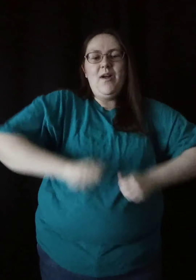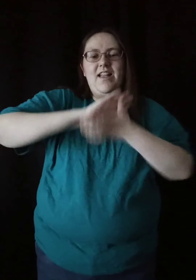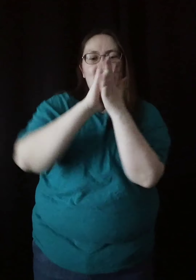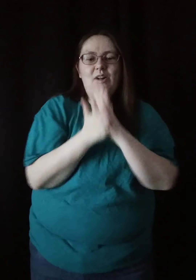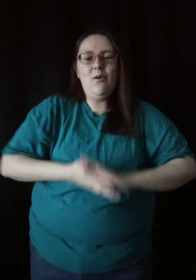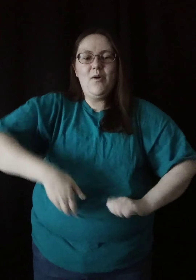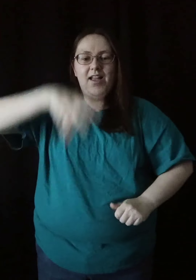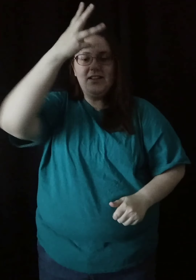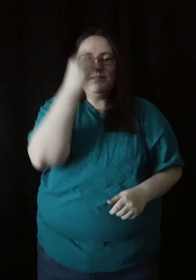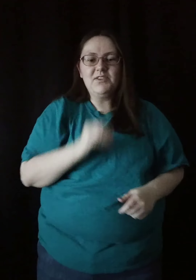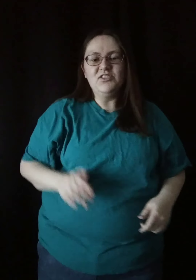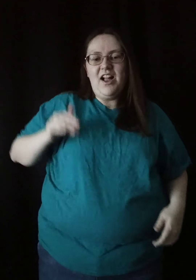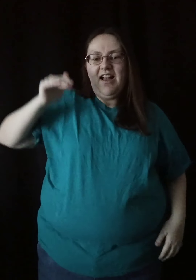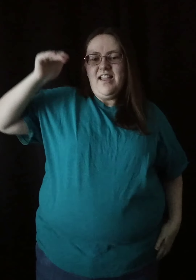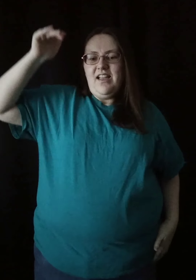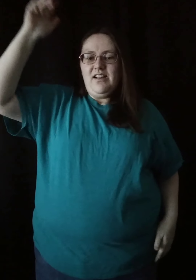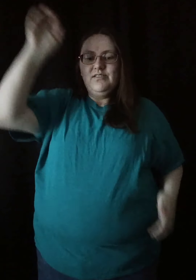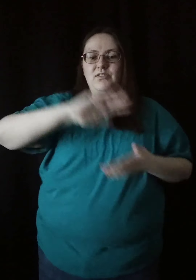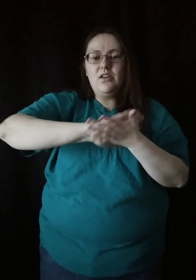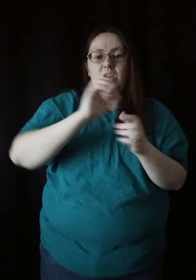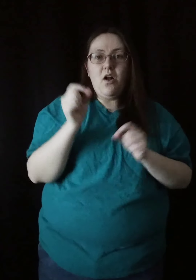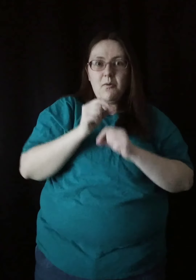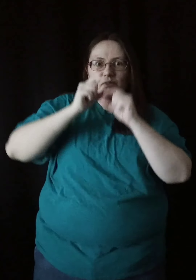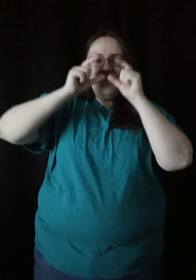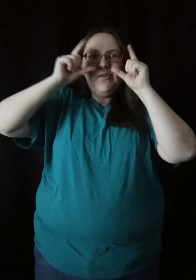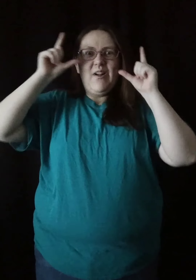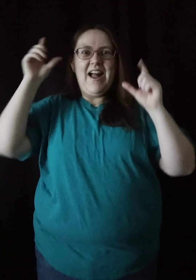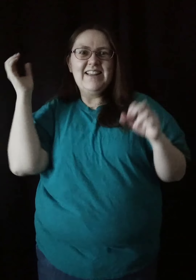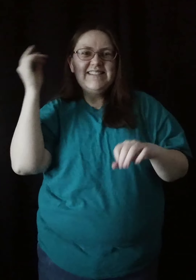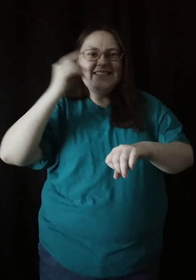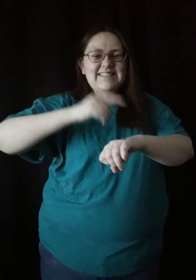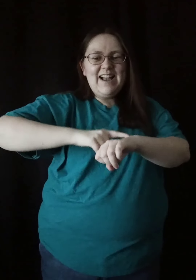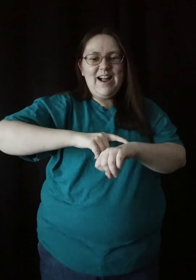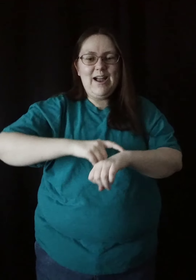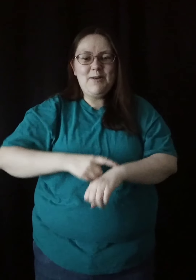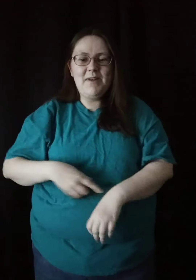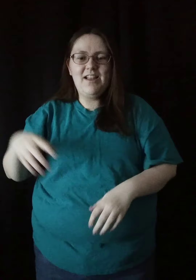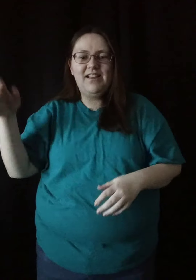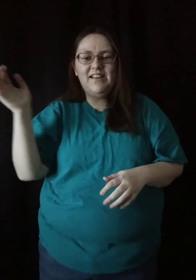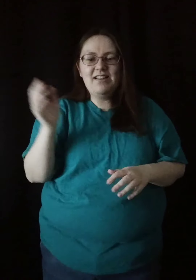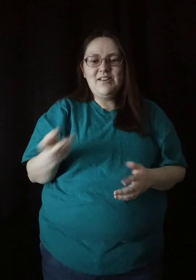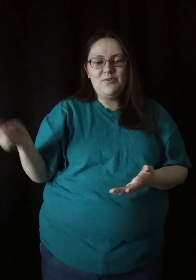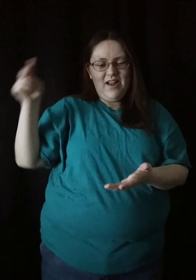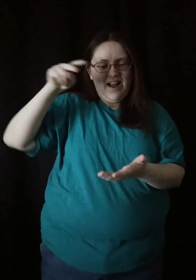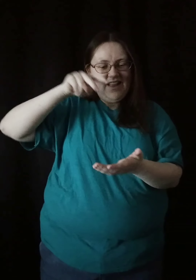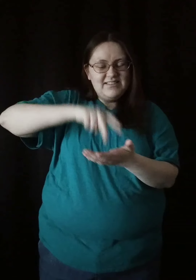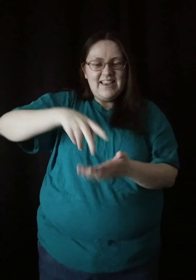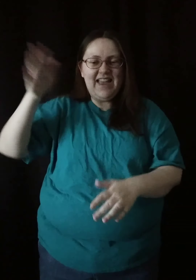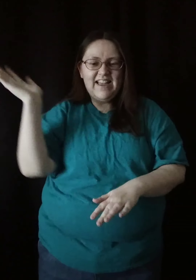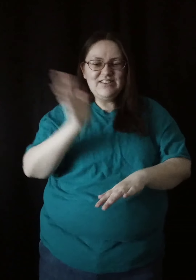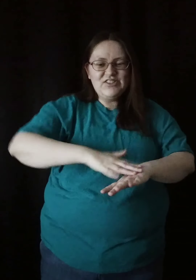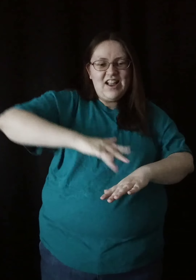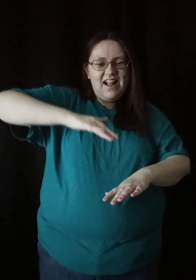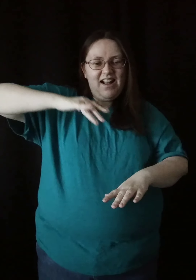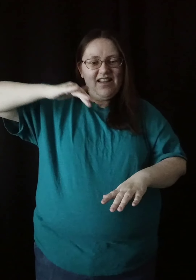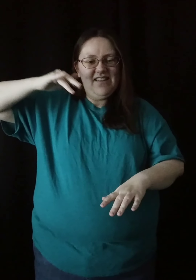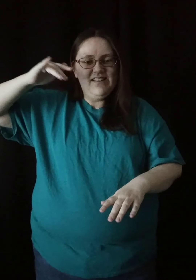Awake, oh, wake, oh, sleep, be shy Open your eyes, it's time to rise and shine